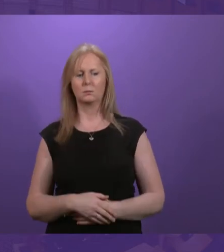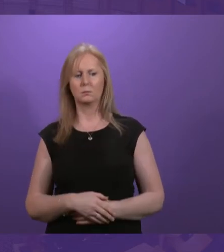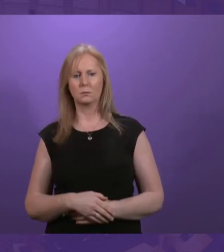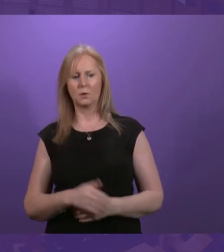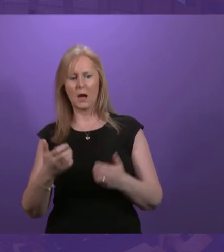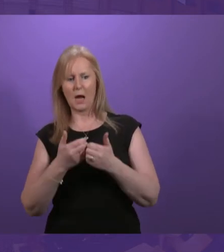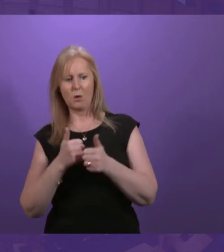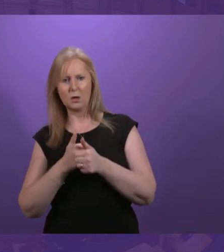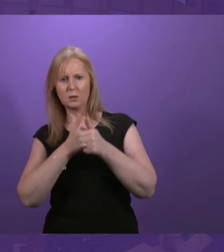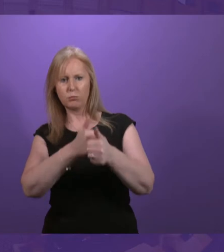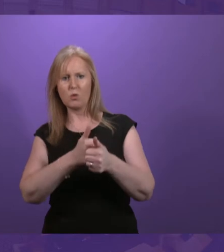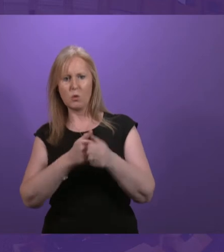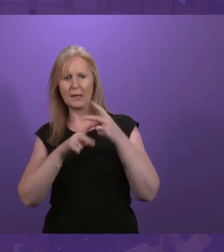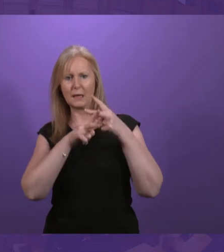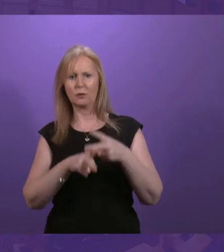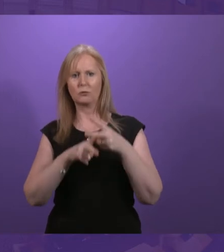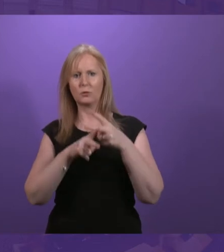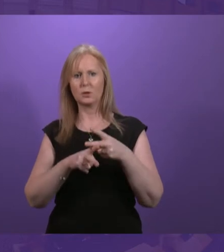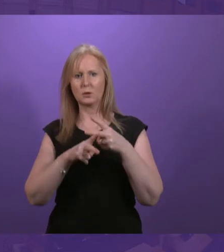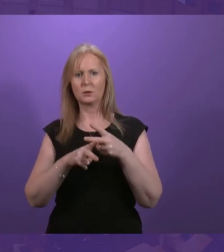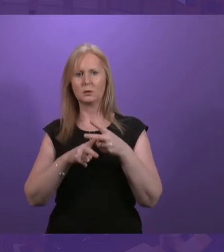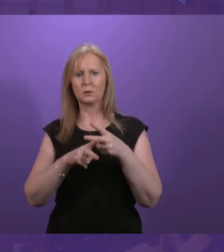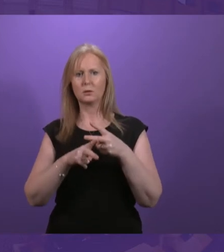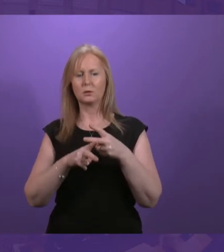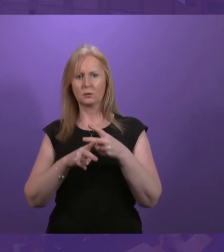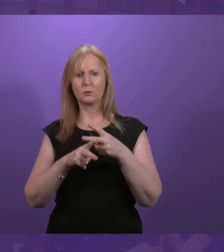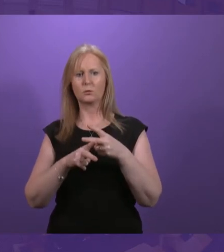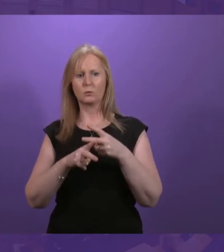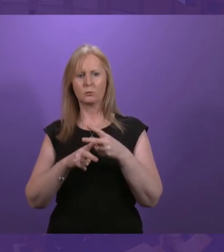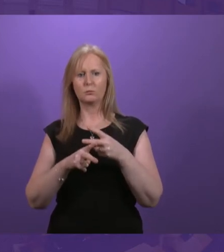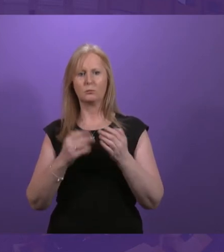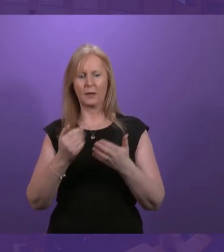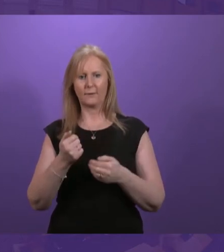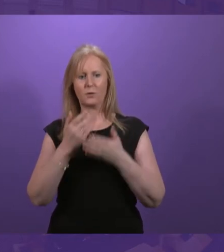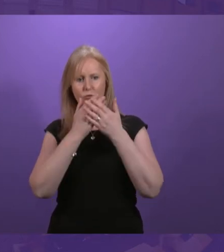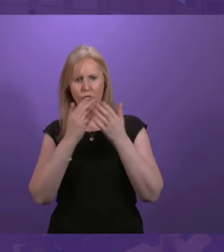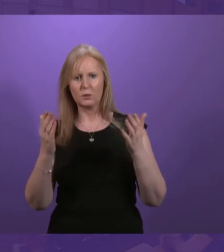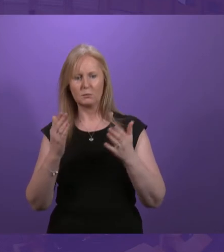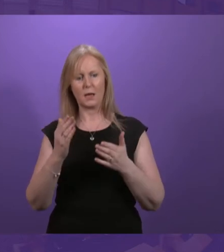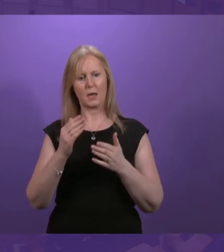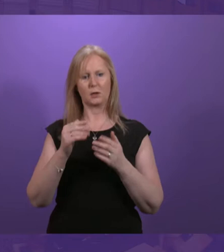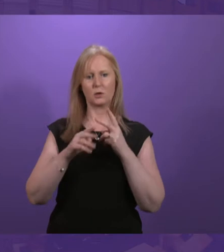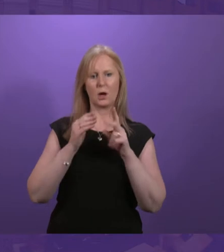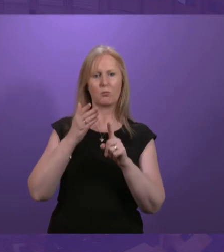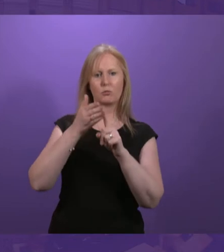carers and show what can be achieved when a dignity and respect approach is taken to Social Security?